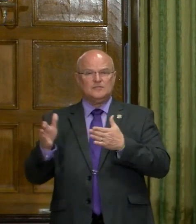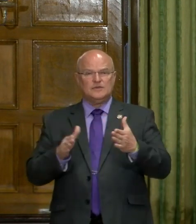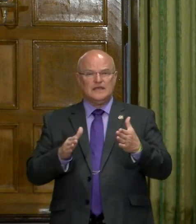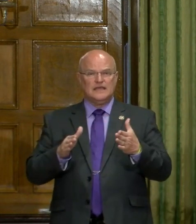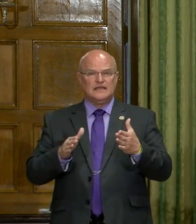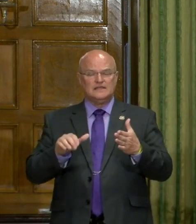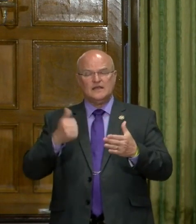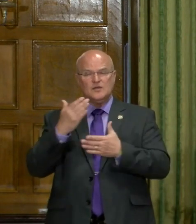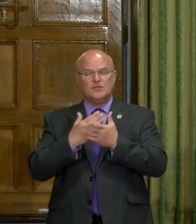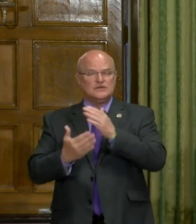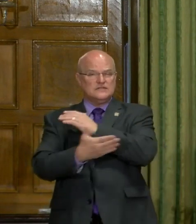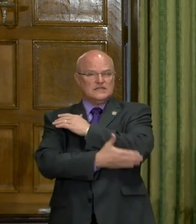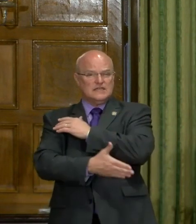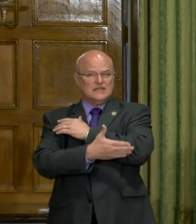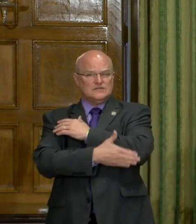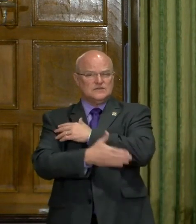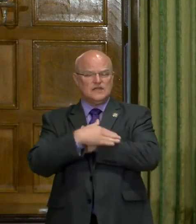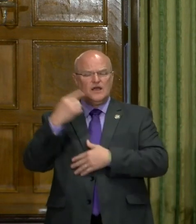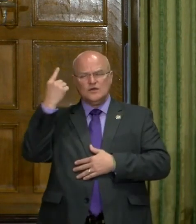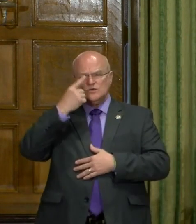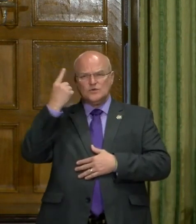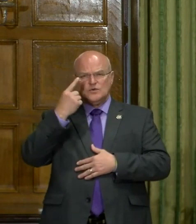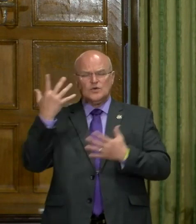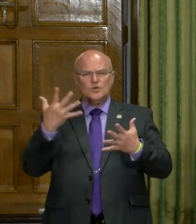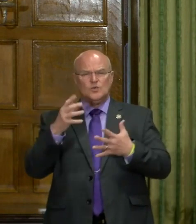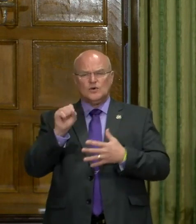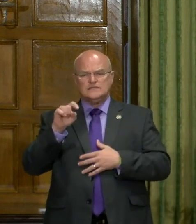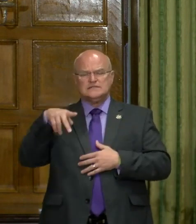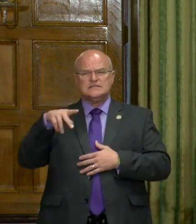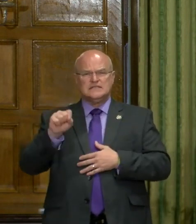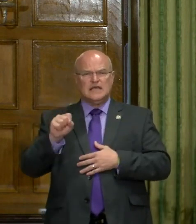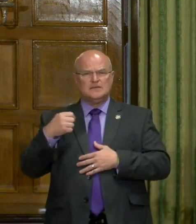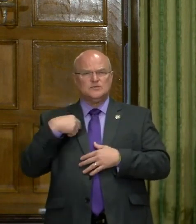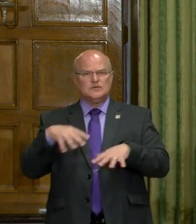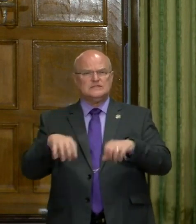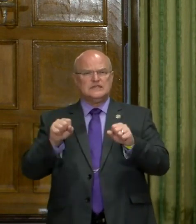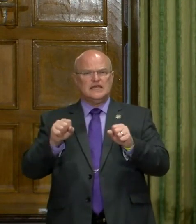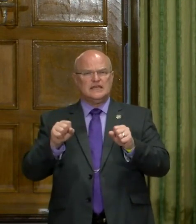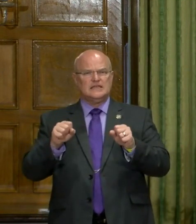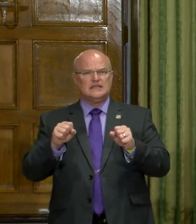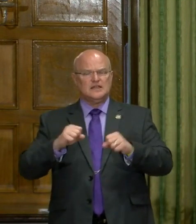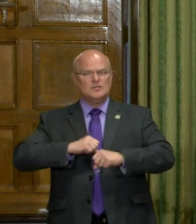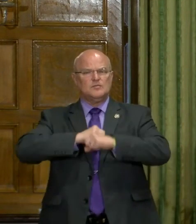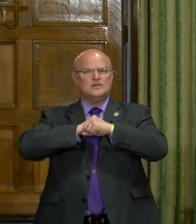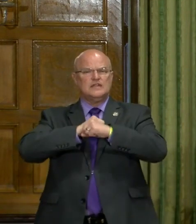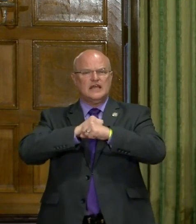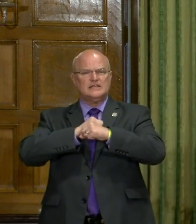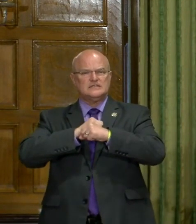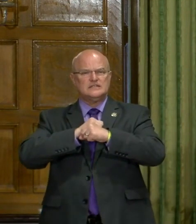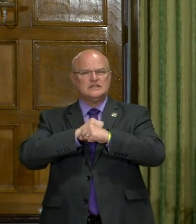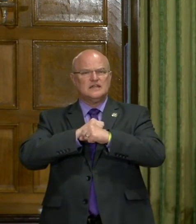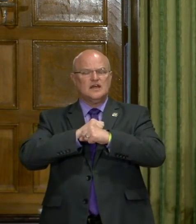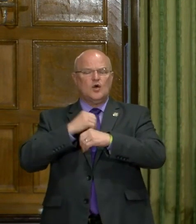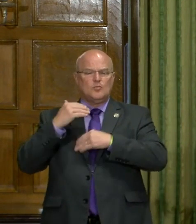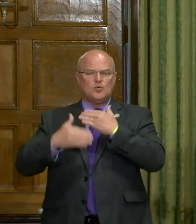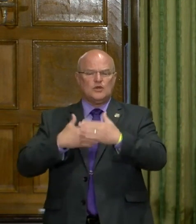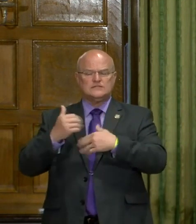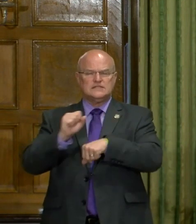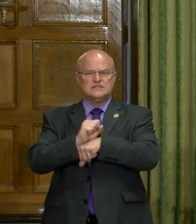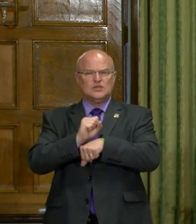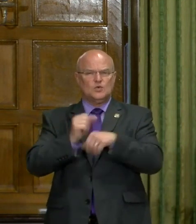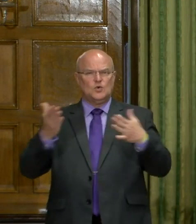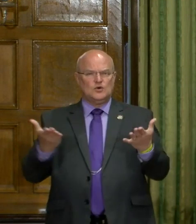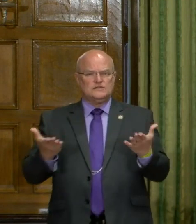other parts of the country. Uh, I was wondering what steps have you taken to ensure food security and protection of processing plant workers here in